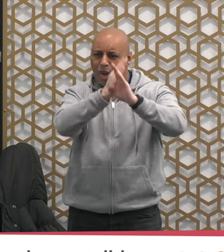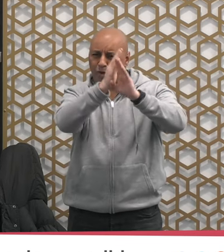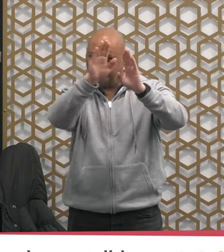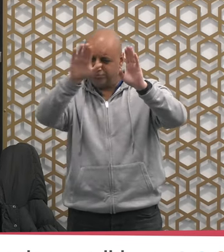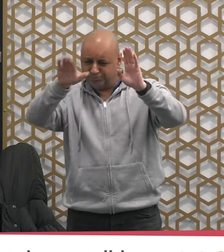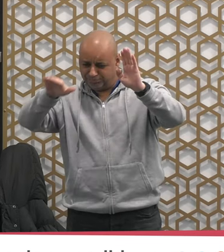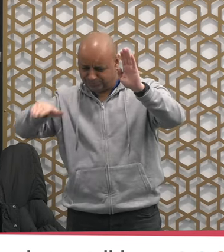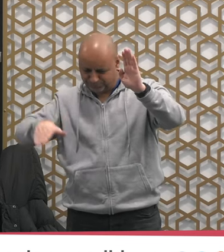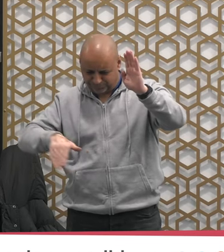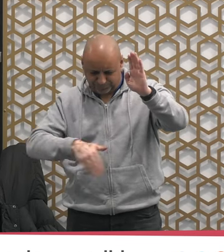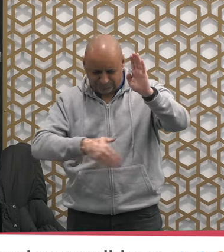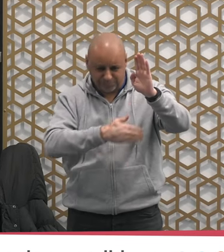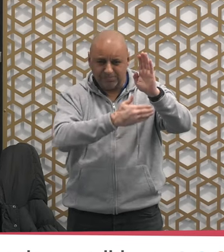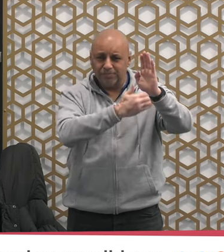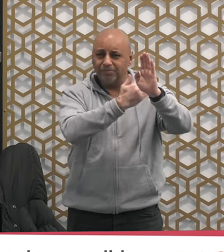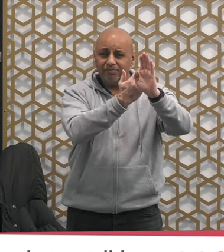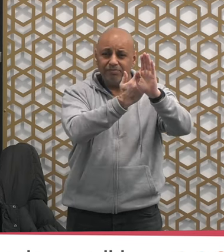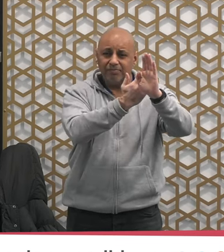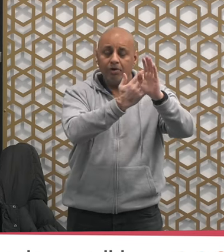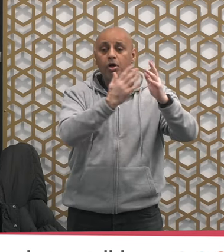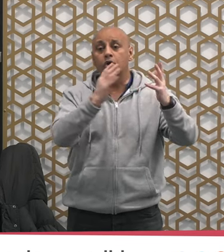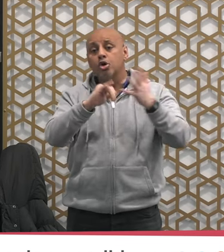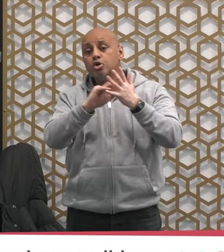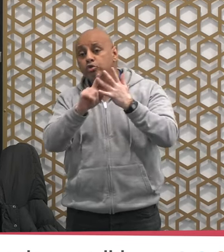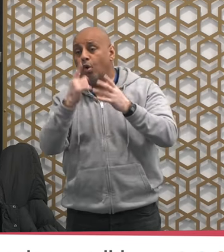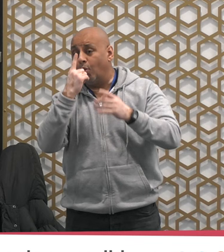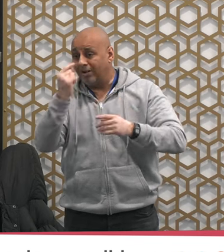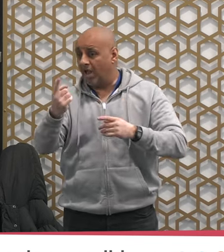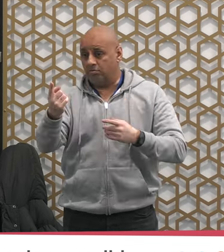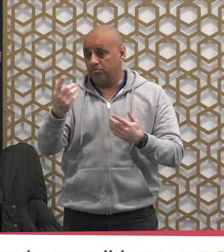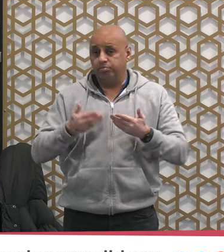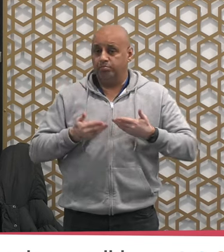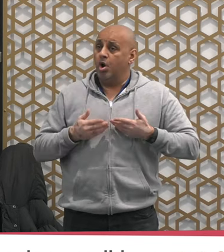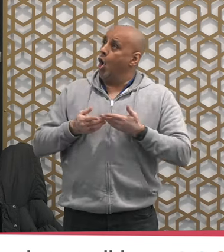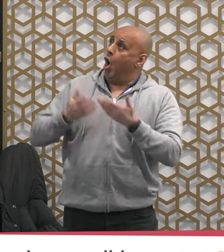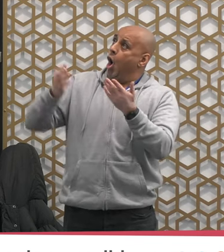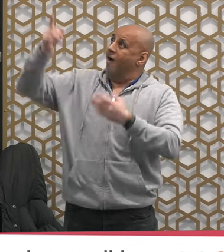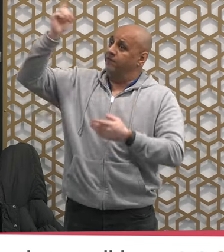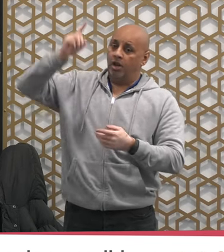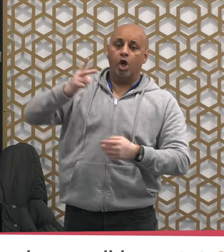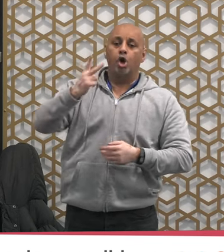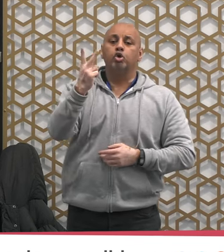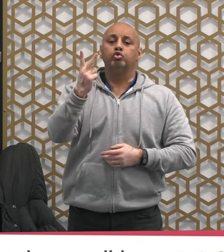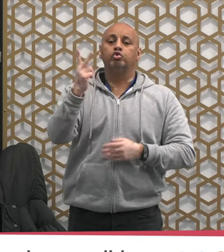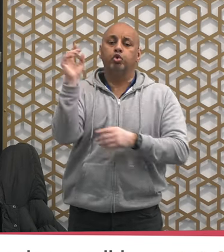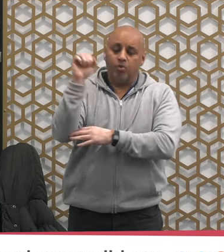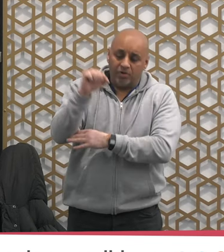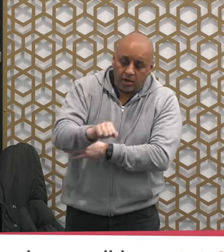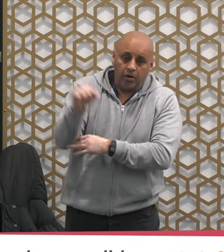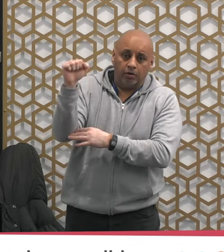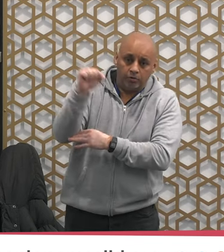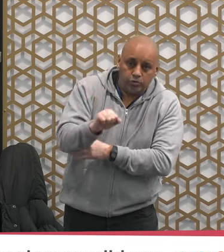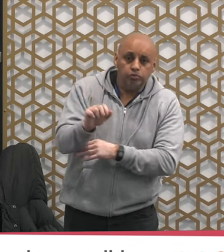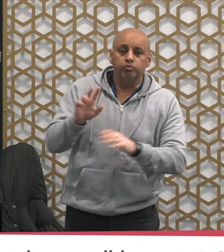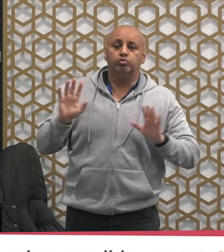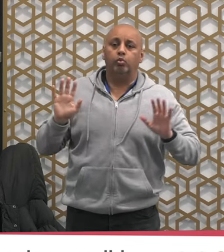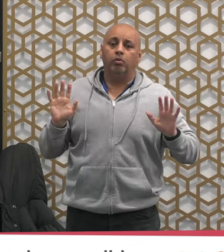offer even if it was only two rak'at and if you think that is going to be difficult for you then there is no harm in offering two